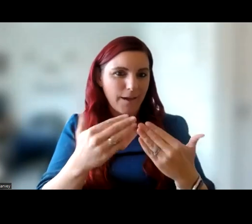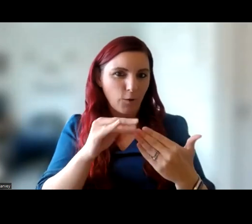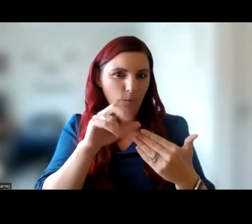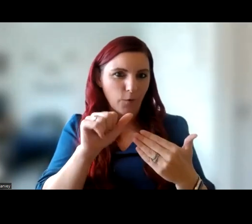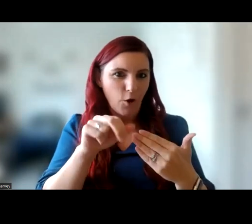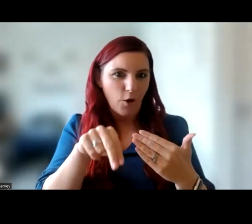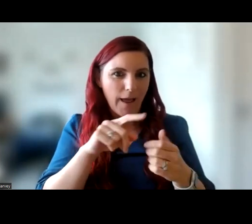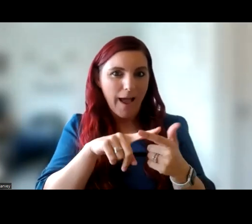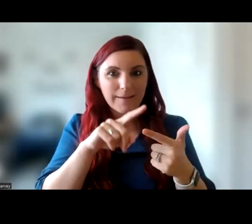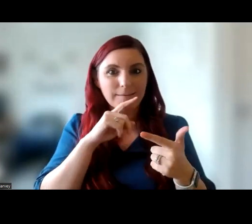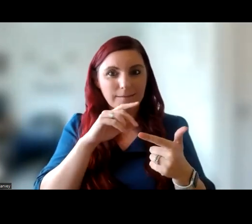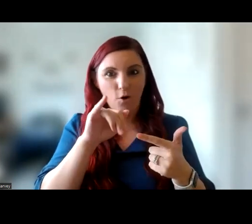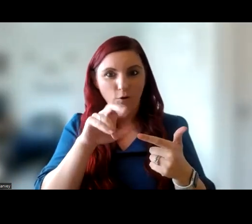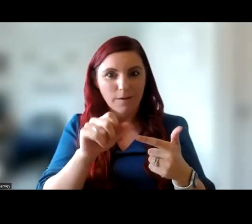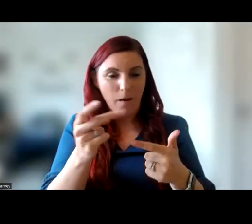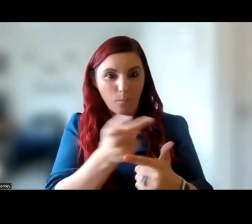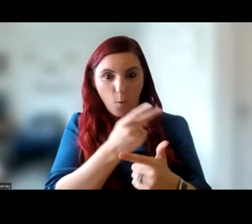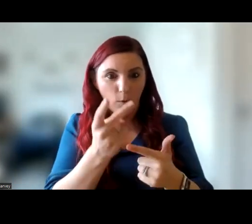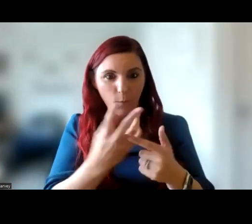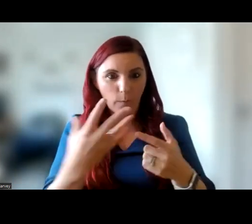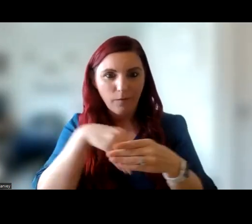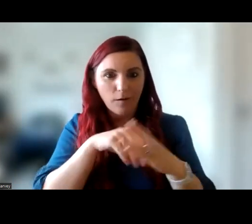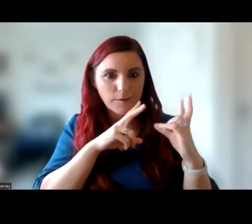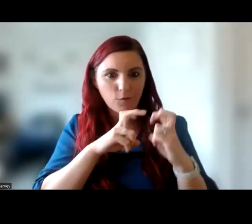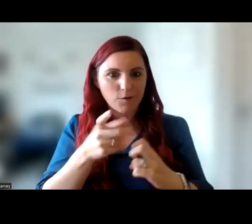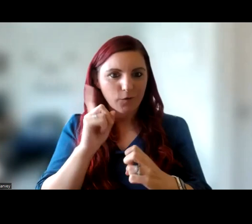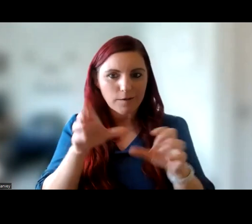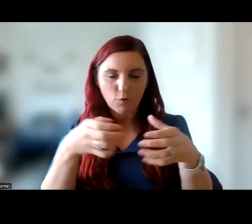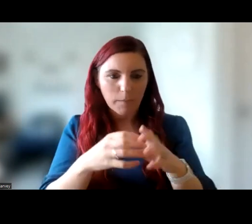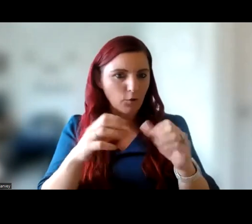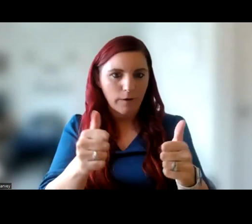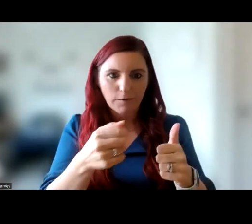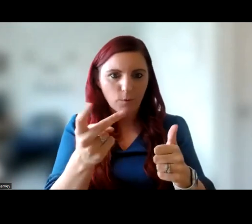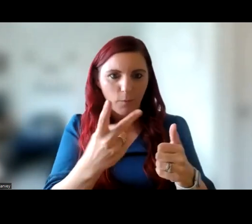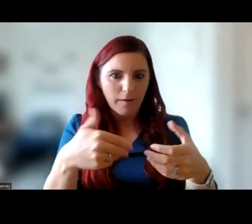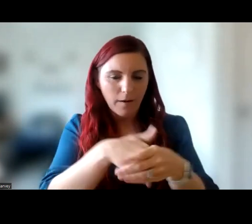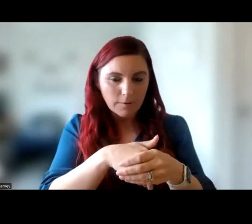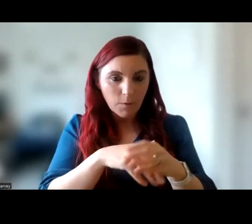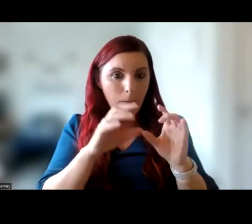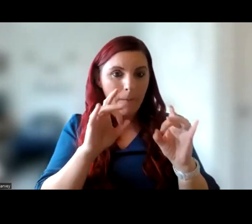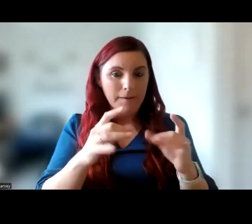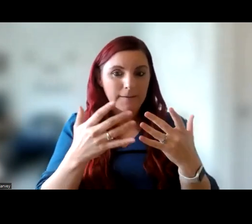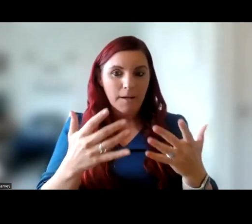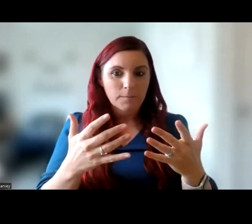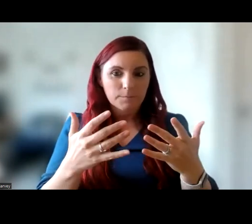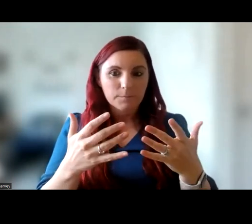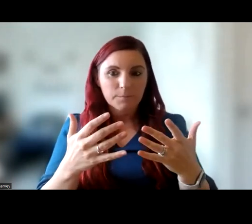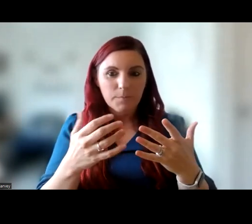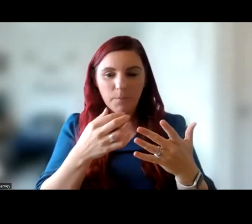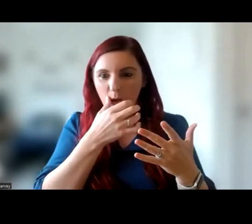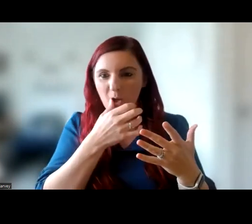on the research advisory group to feed directly into it. And OK, so we're looking we're looking OK